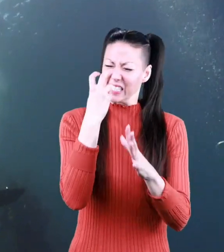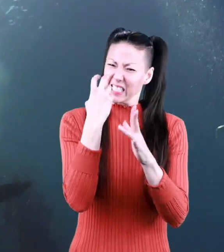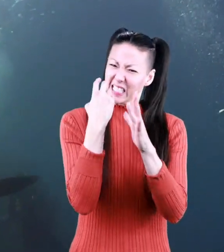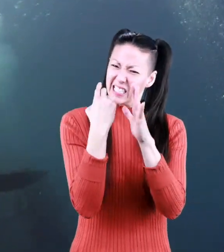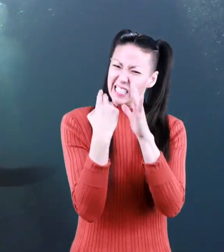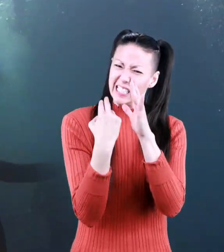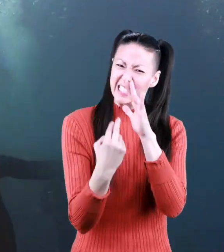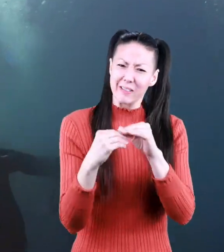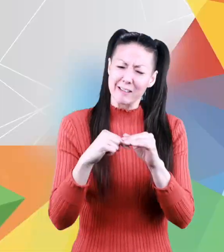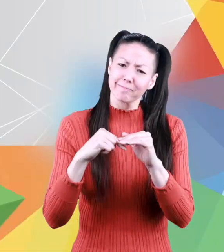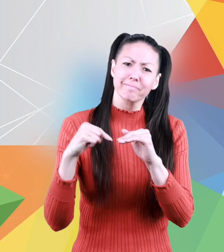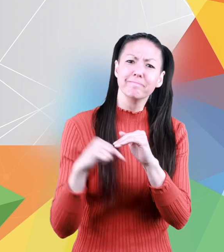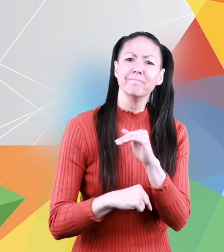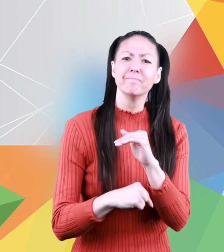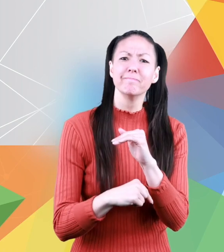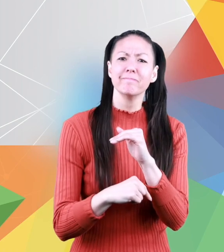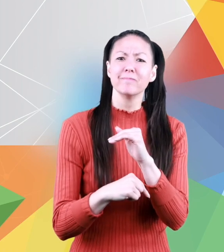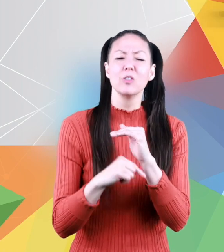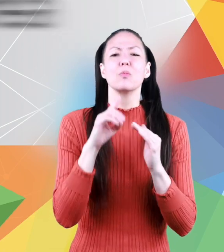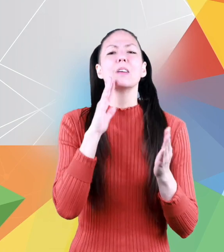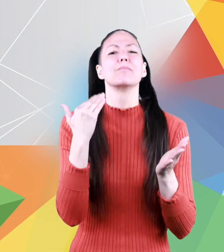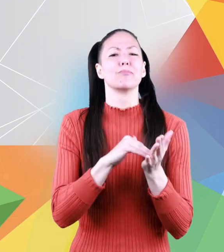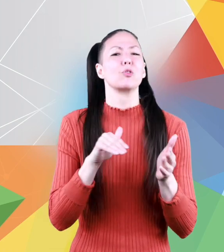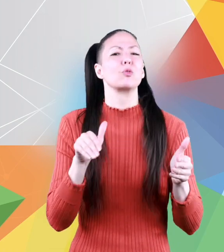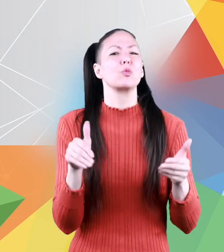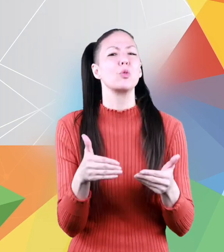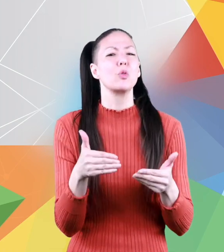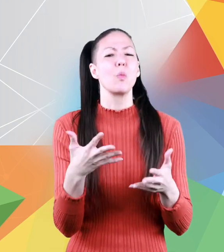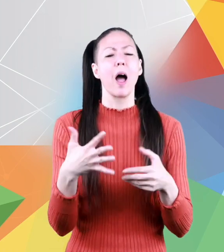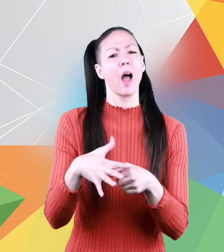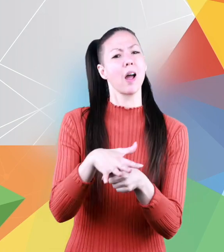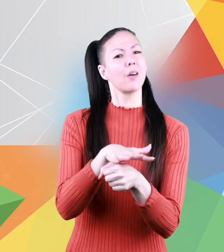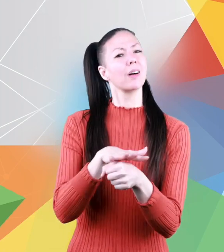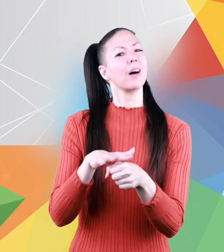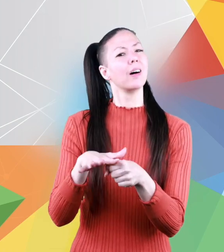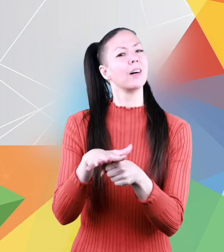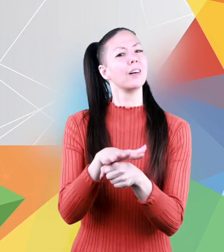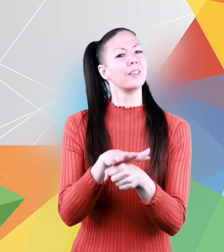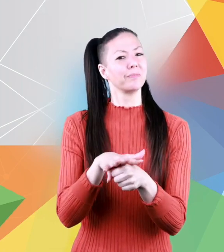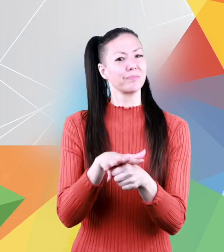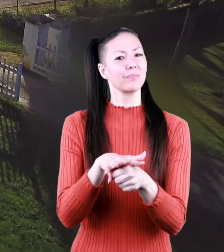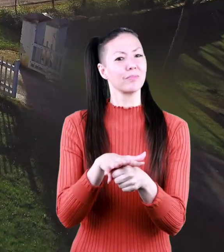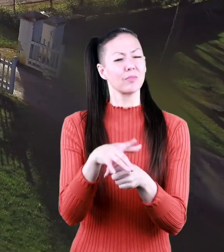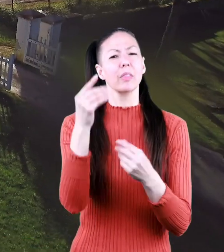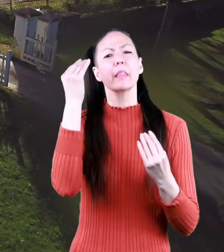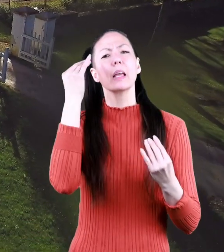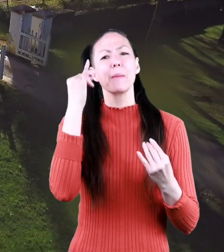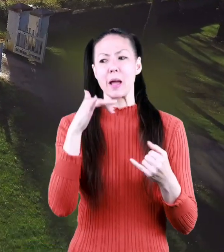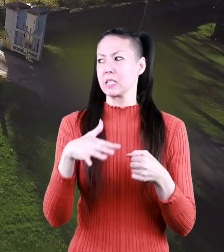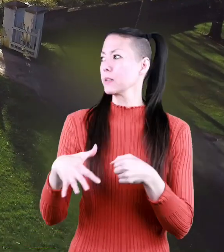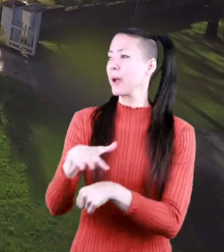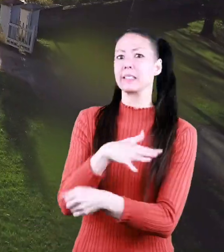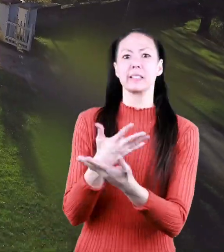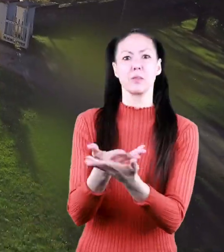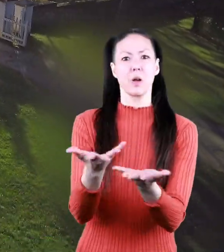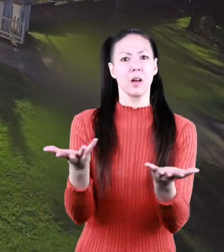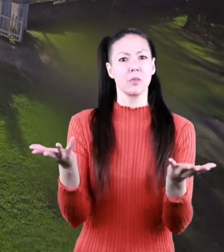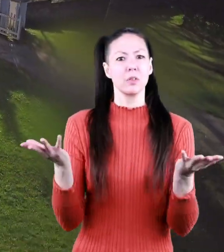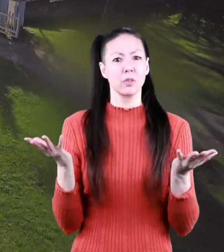deeper let's start by reintroducing you to what area is think about all the spaces around you